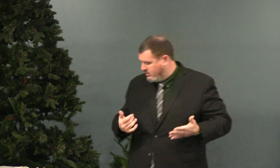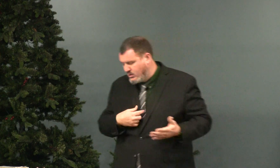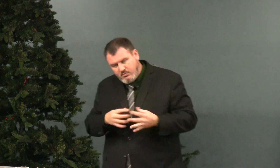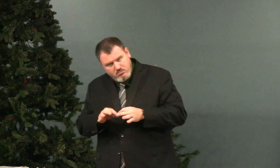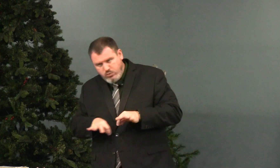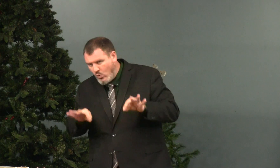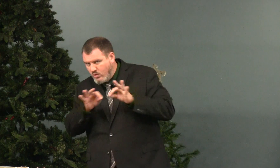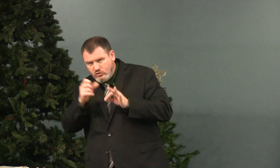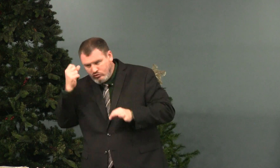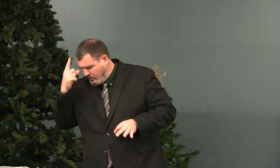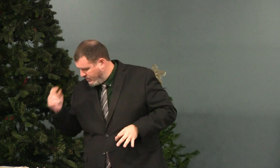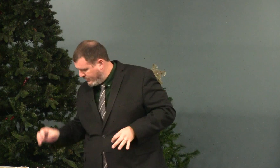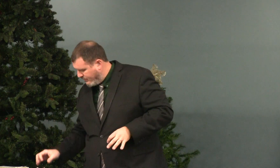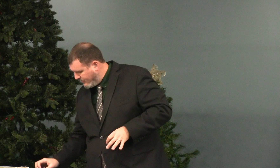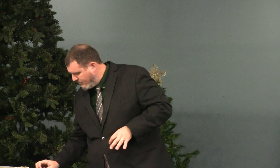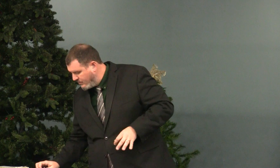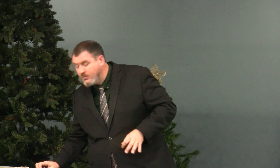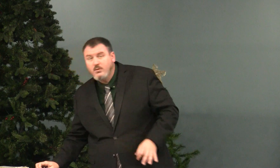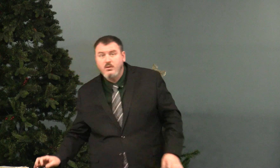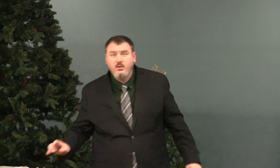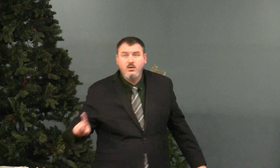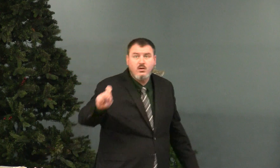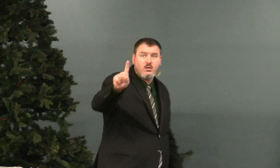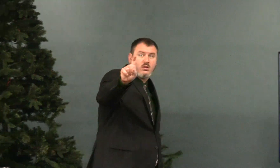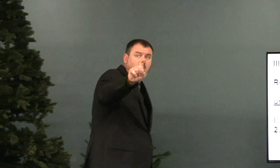becomes gossip in two ways. This is important to understand.